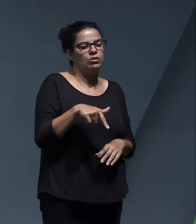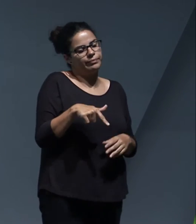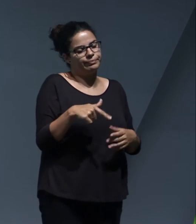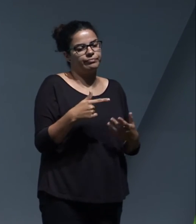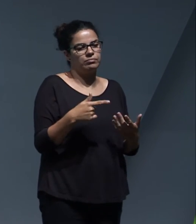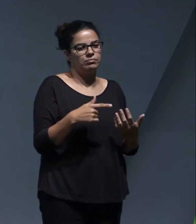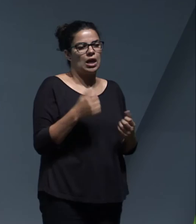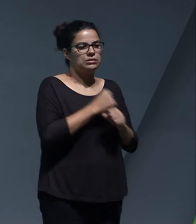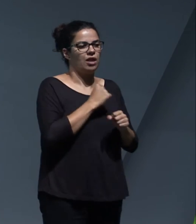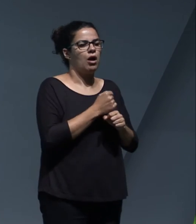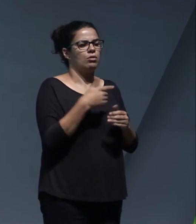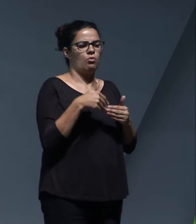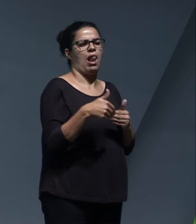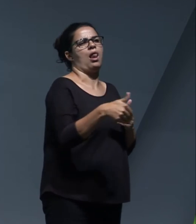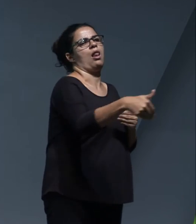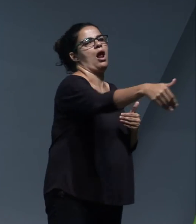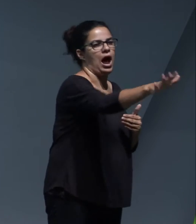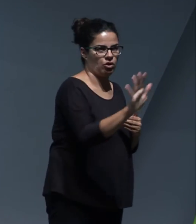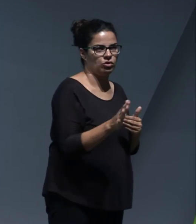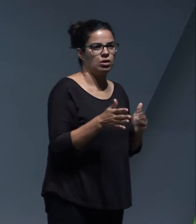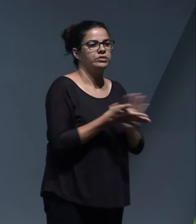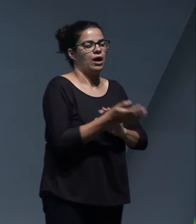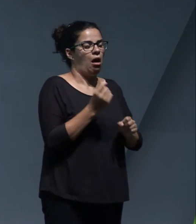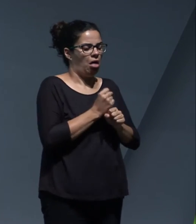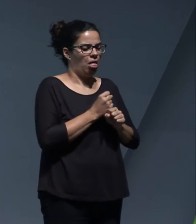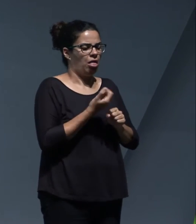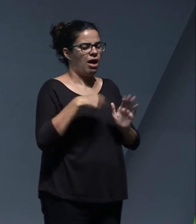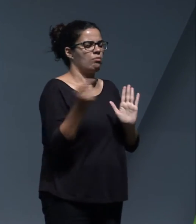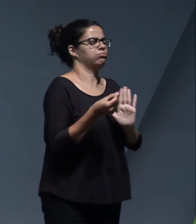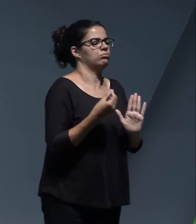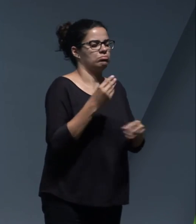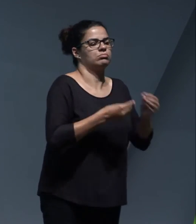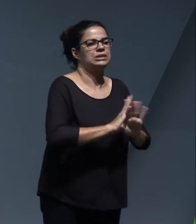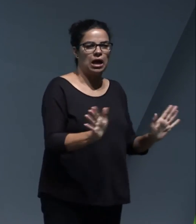This is a long-distance race. It's a marathon. It's not a sprint.